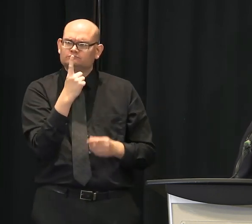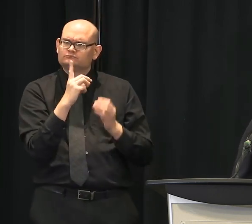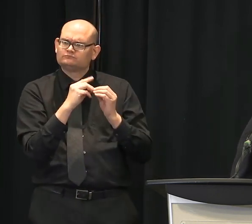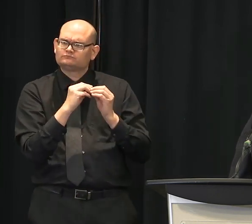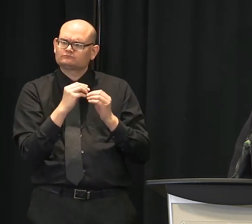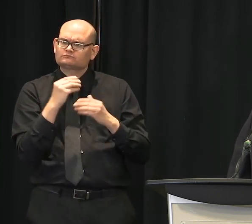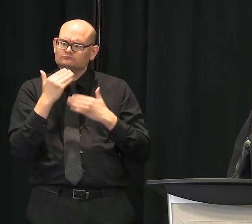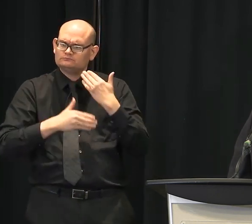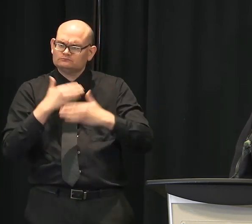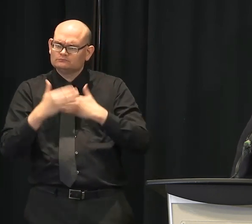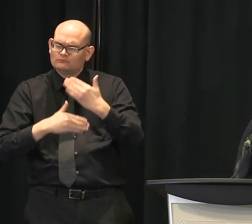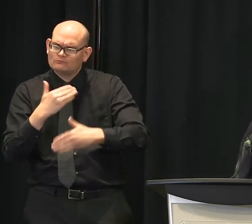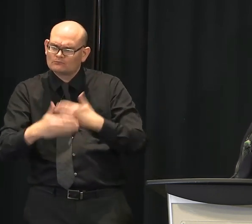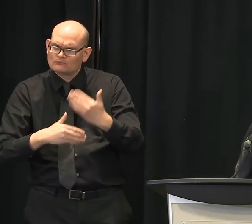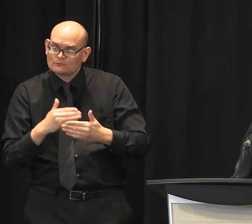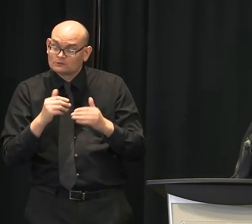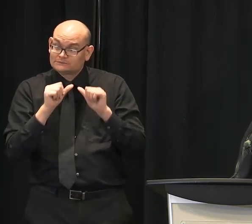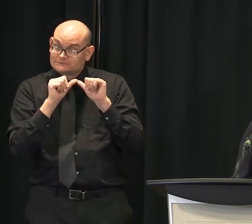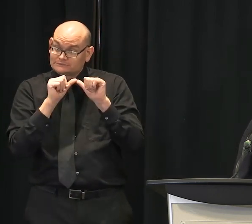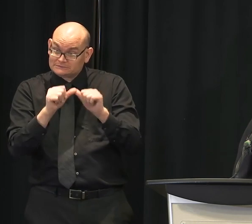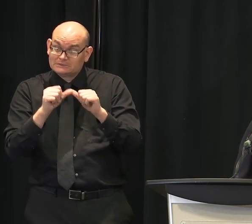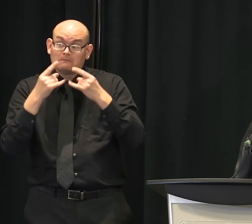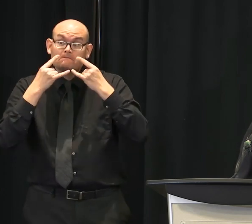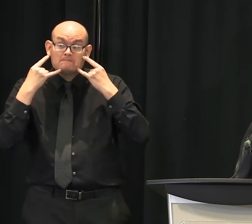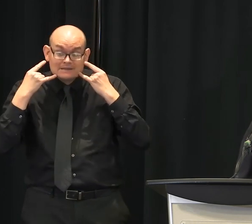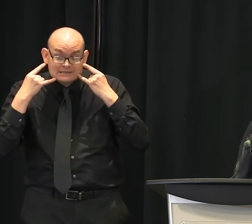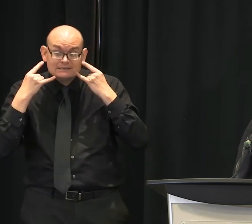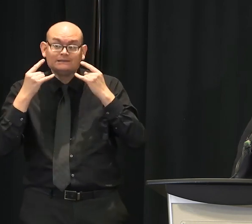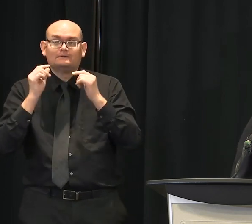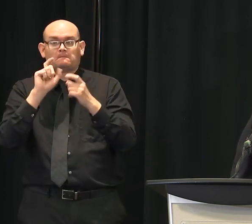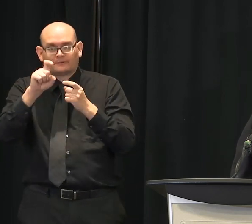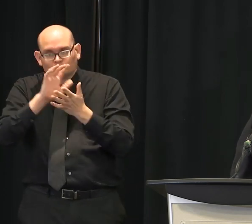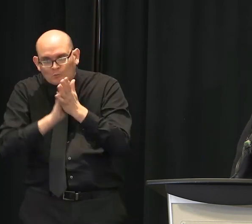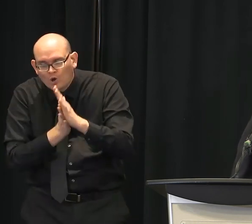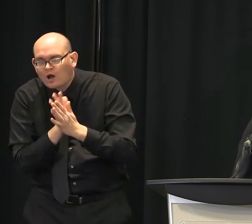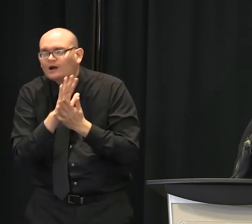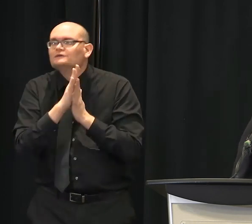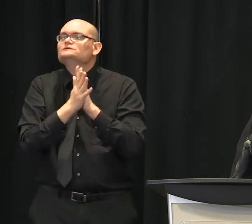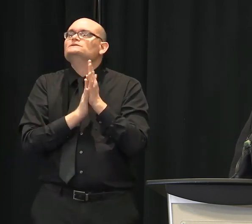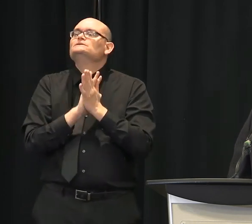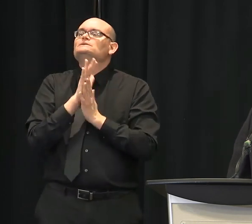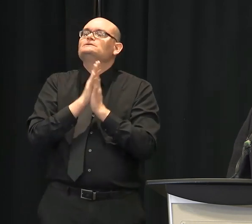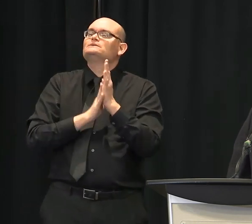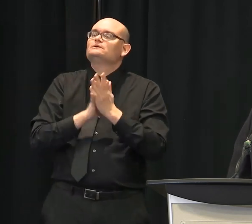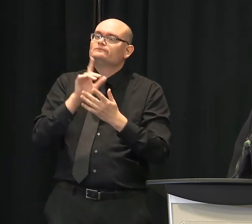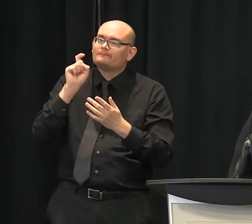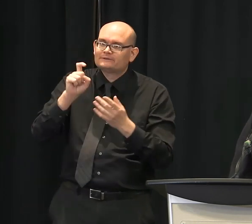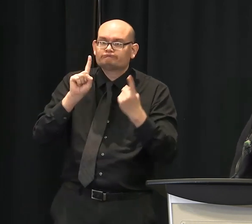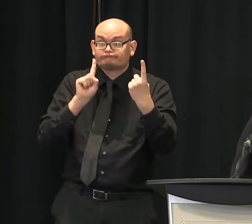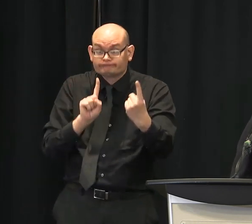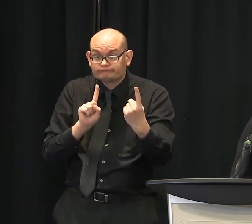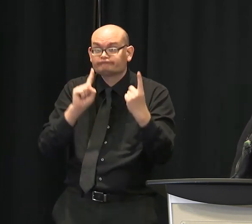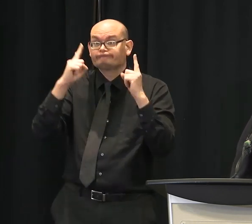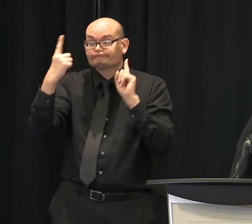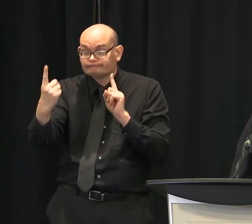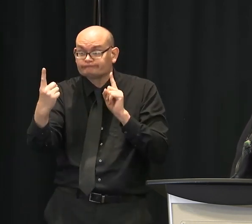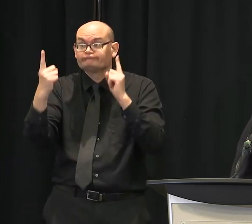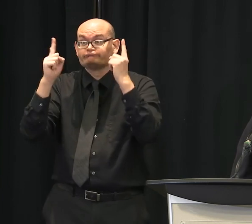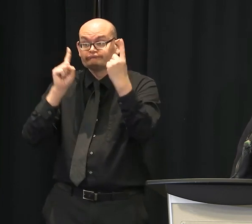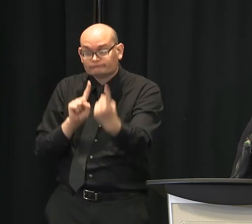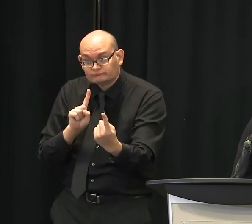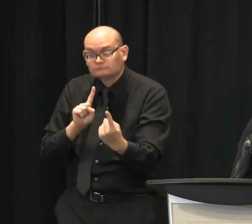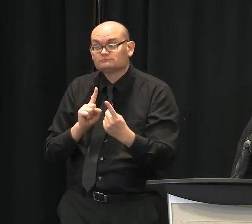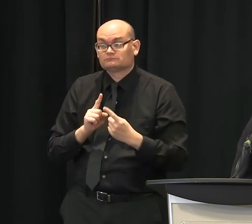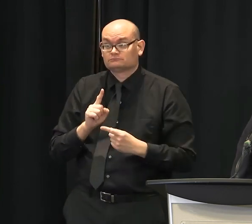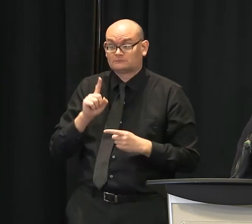wear the mask, keep doing the procedures with hand-washing, hand-sanitizing, social distancing. Not really sure that people are getting the message